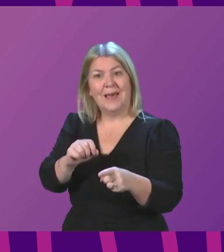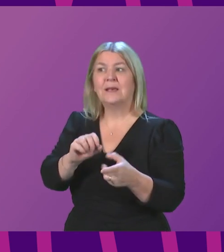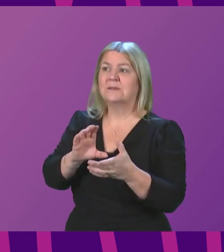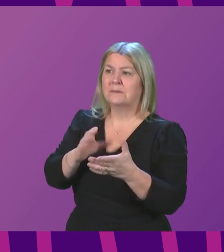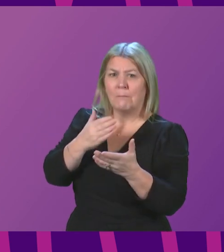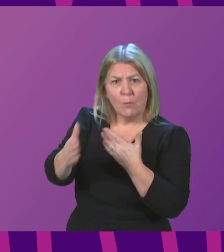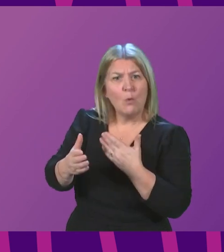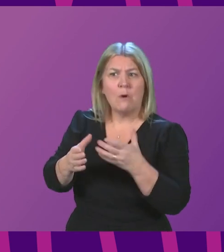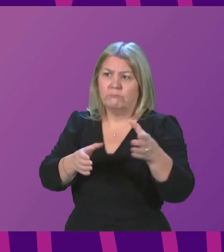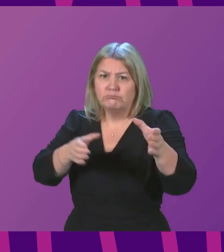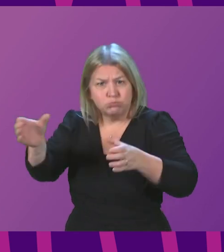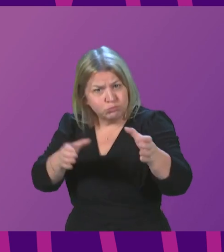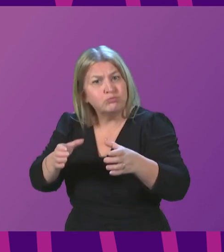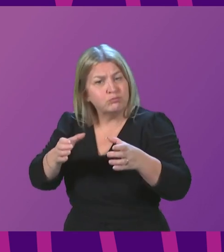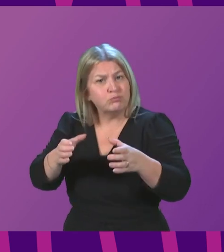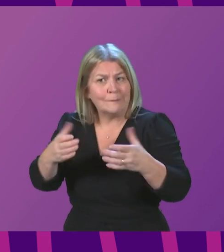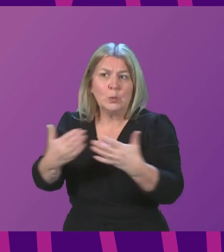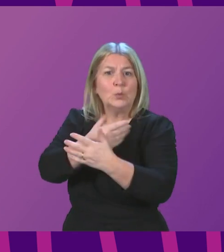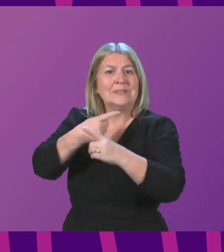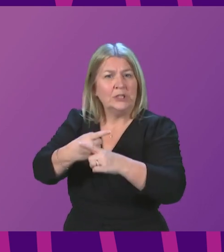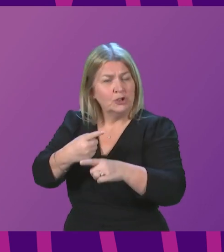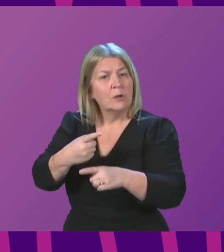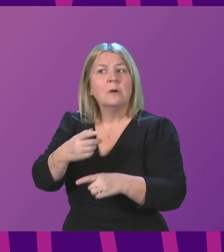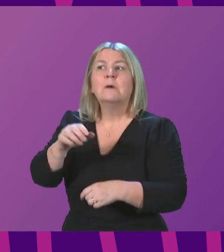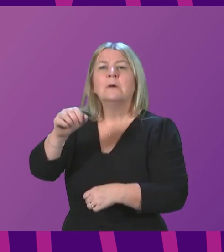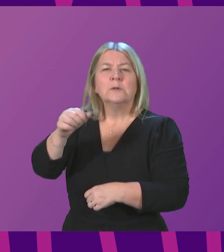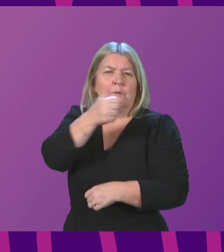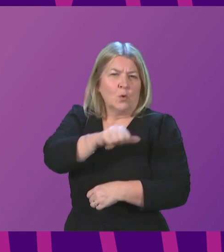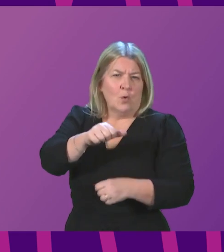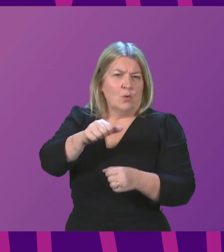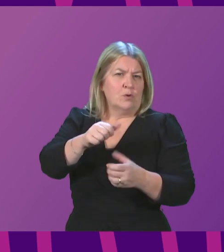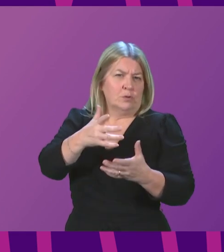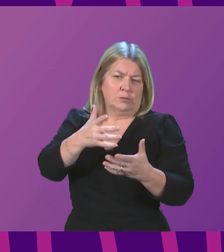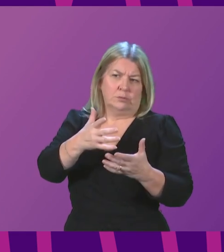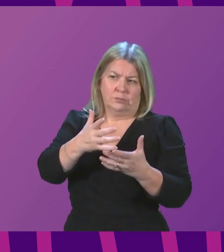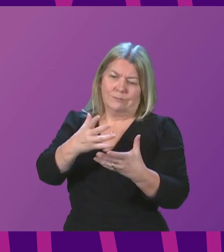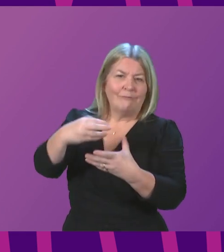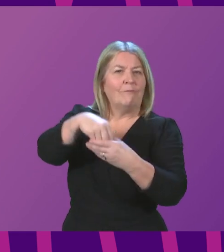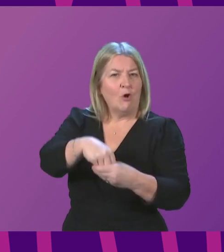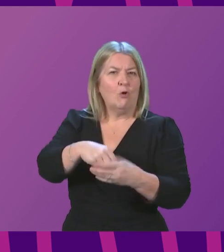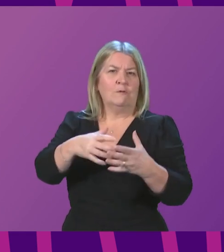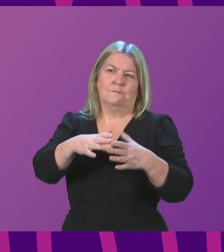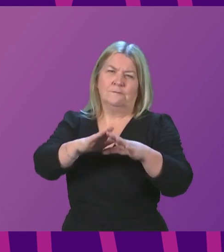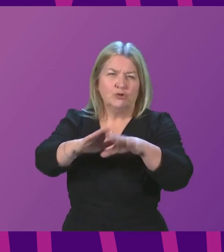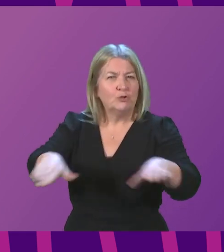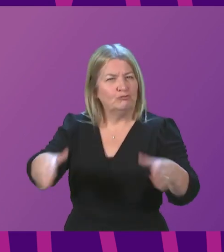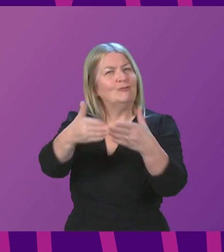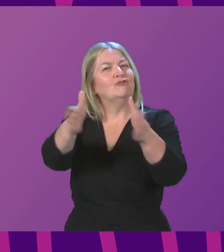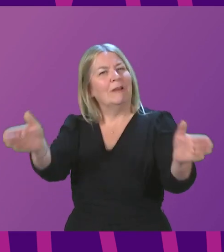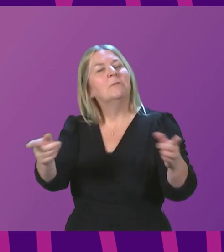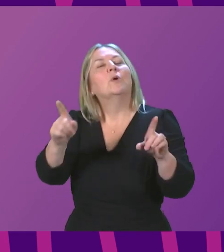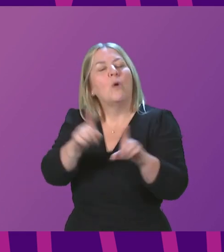teachers rise that is important for the support of children with additional needs as well as being important for pupils more generally